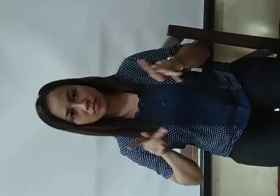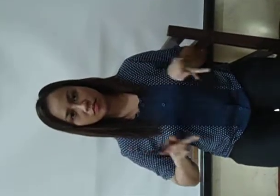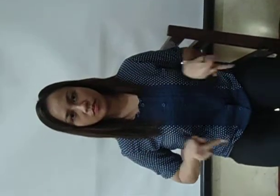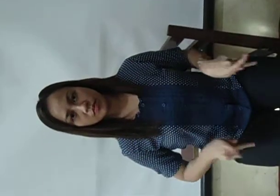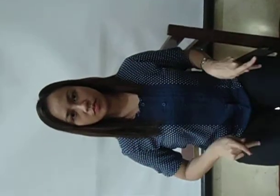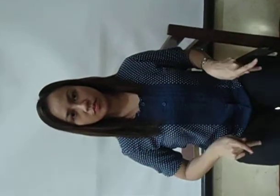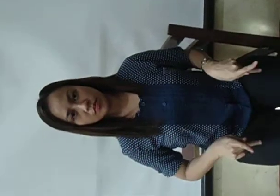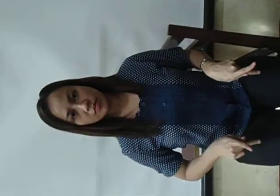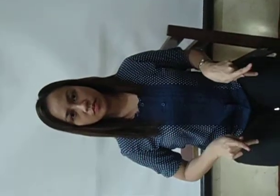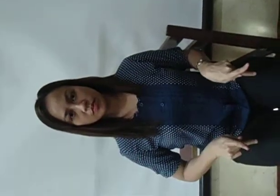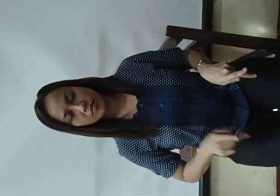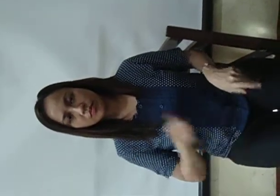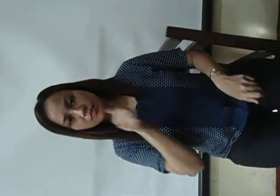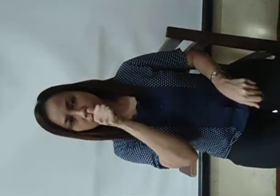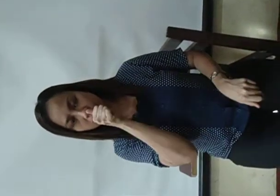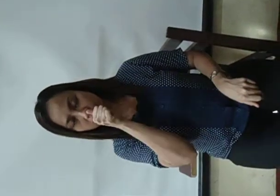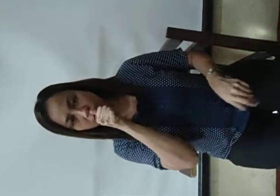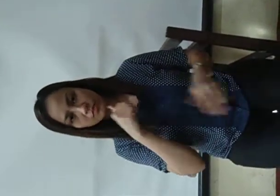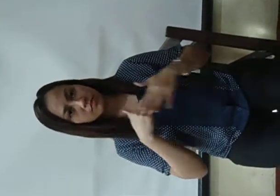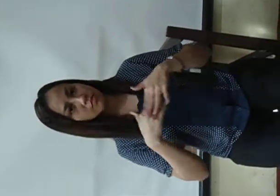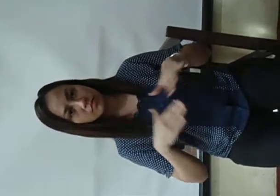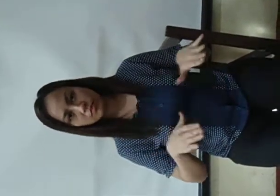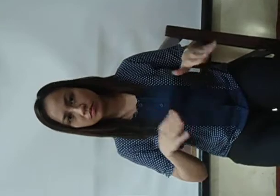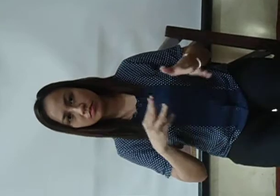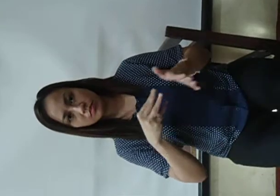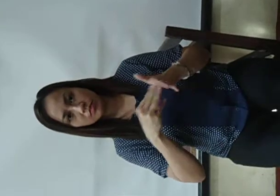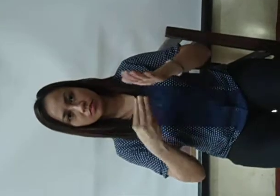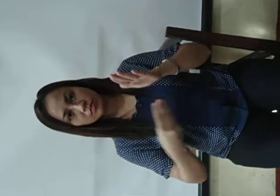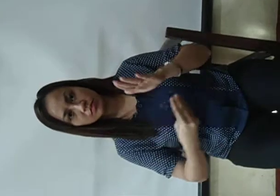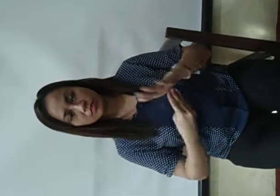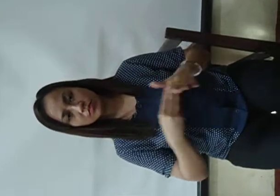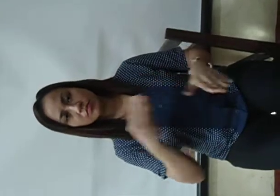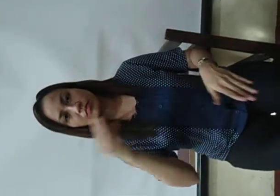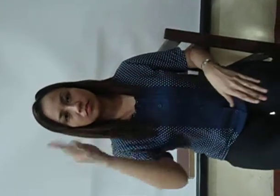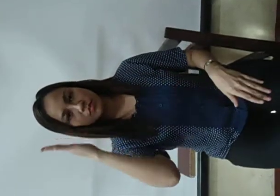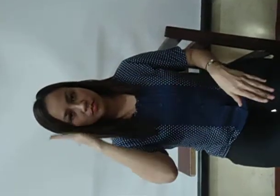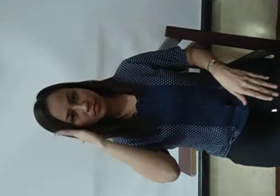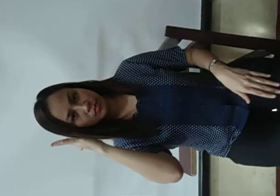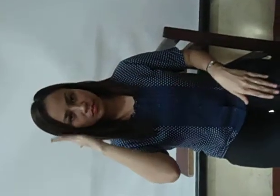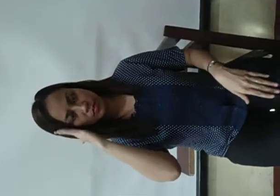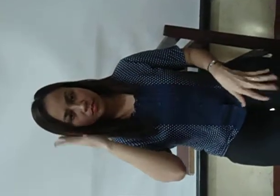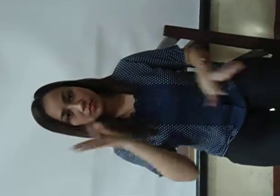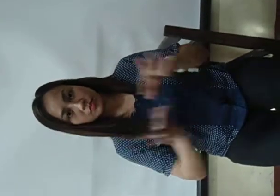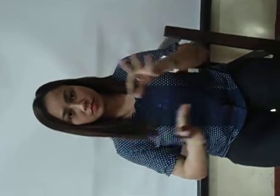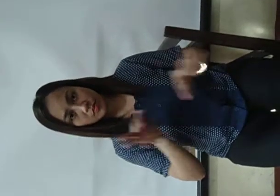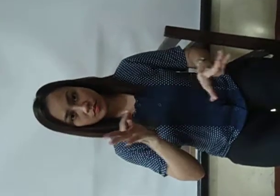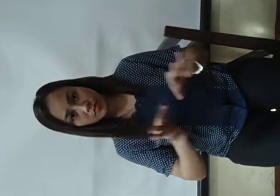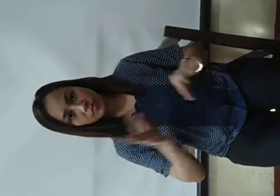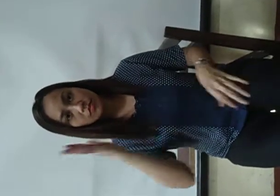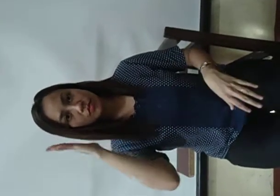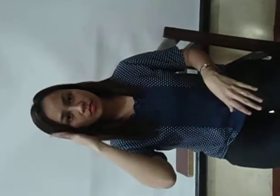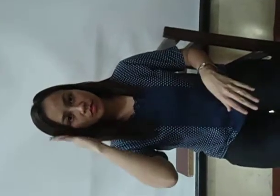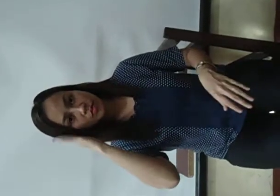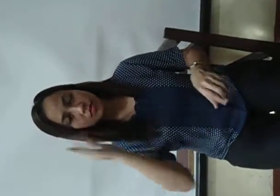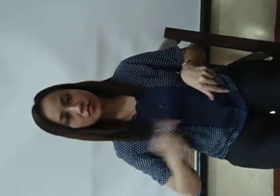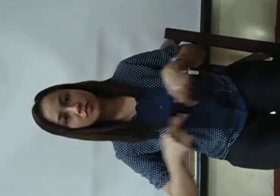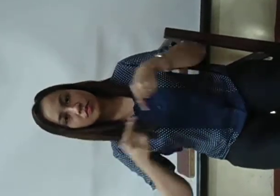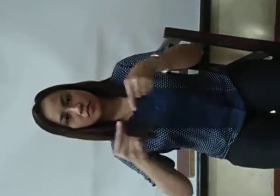Silence does not mean consent. If consent is given under duress,